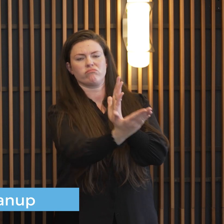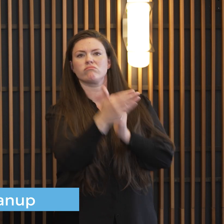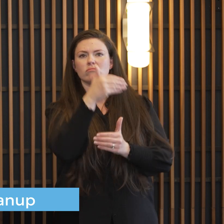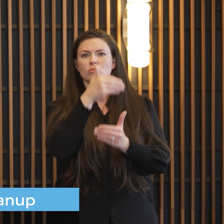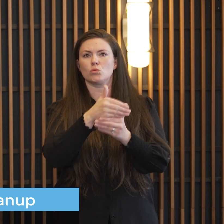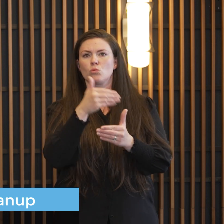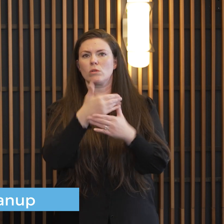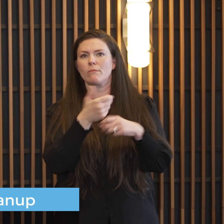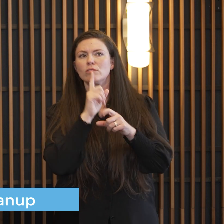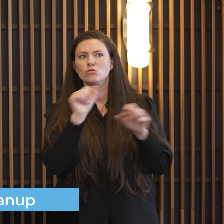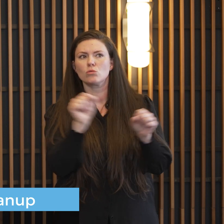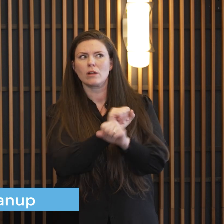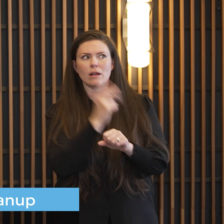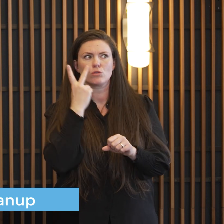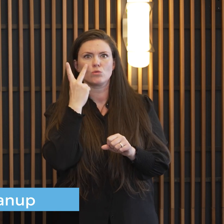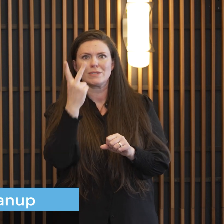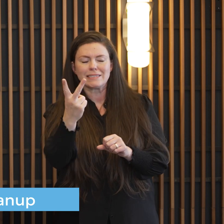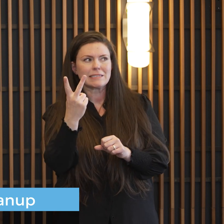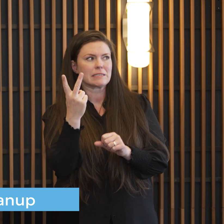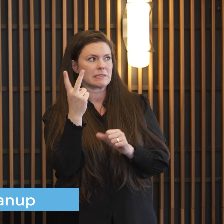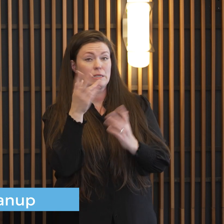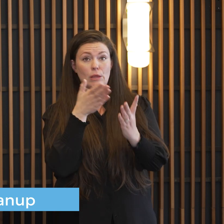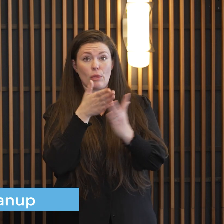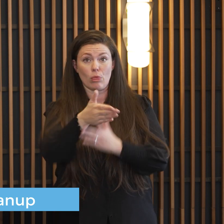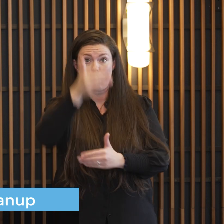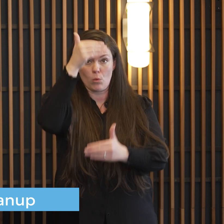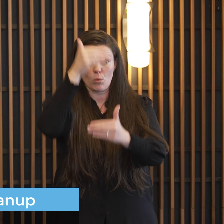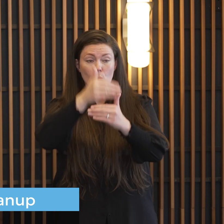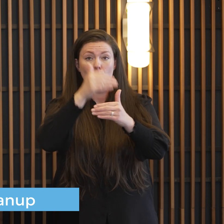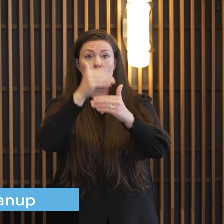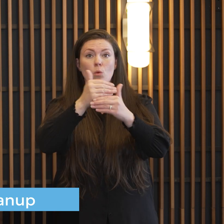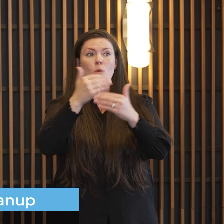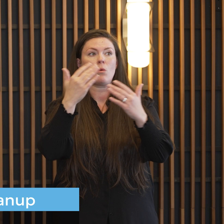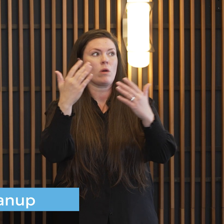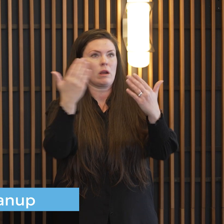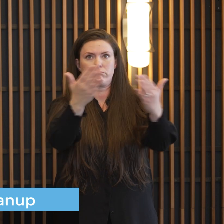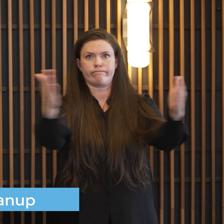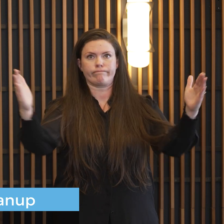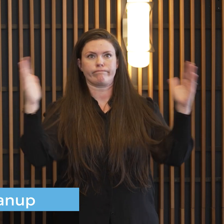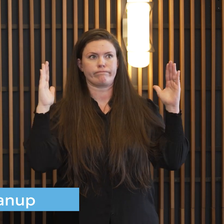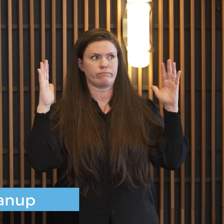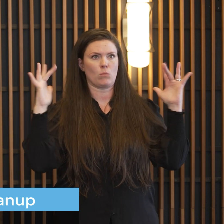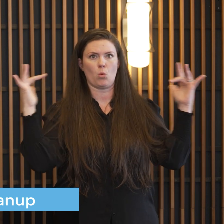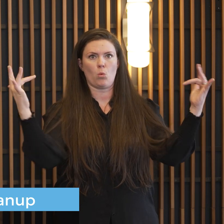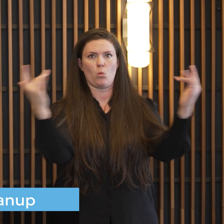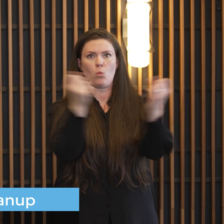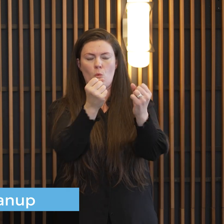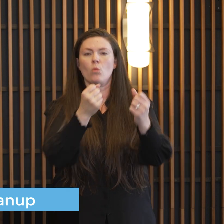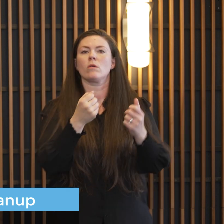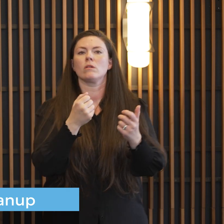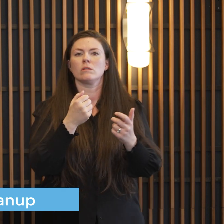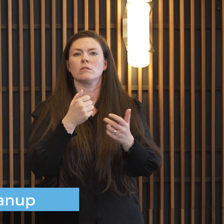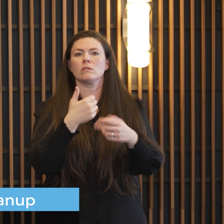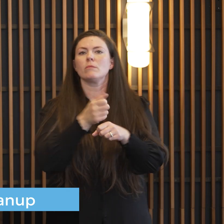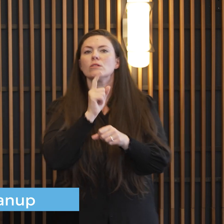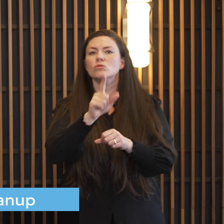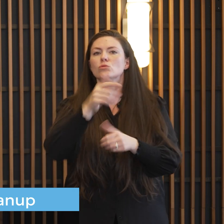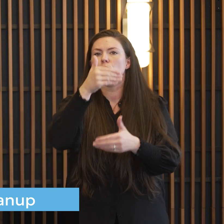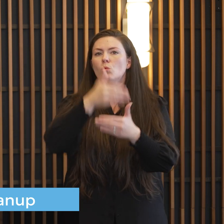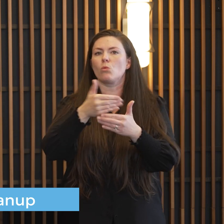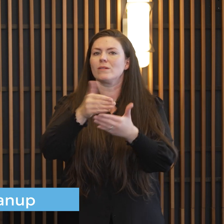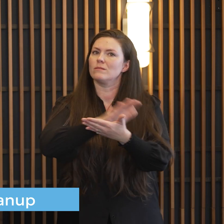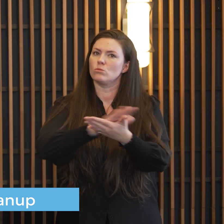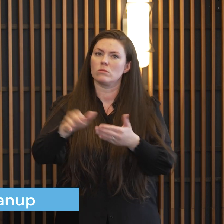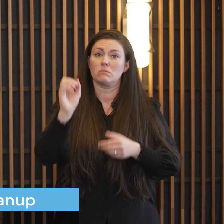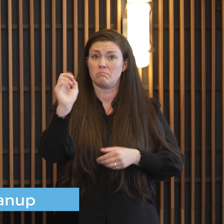when you're driving and see everything around you there's enough distractions and eliminations out there this is one that we can take care of before you ever leave